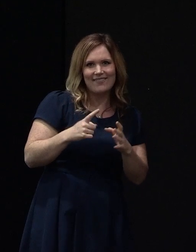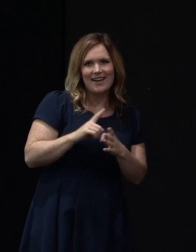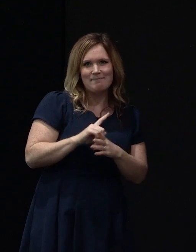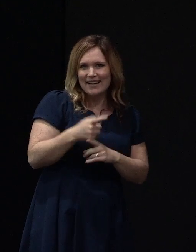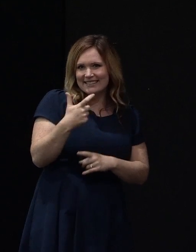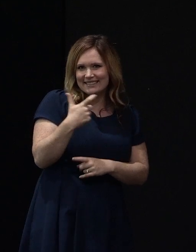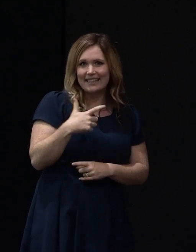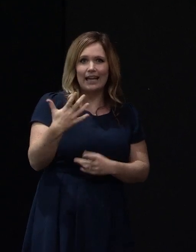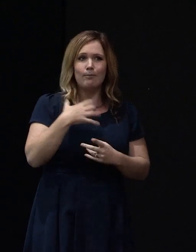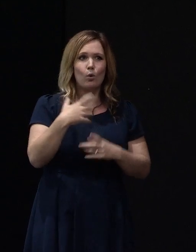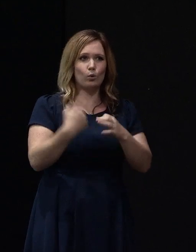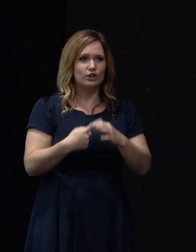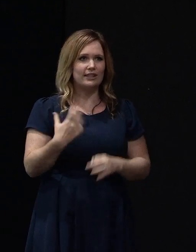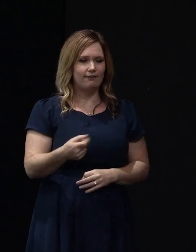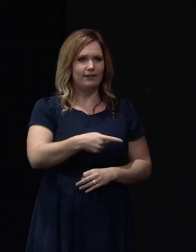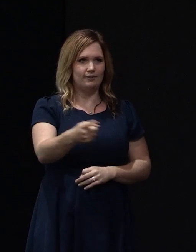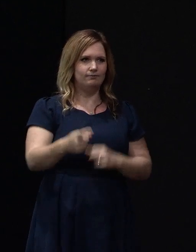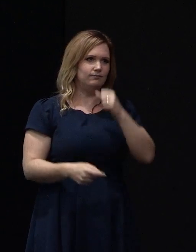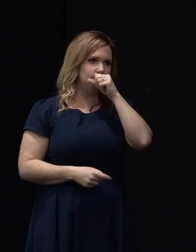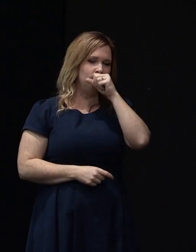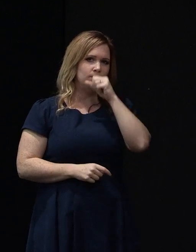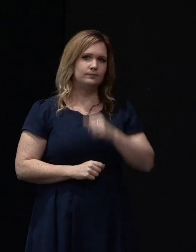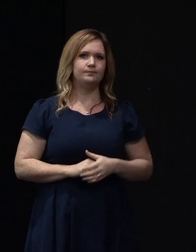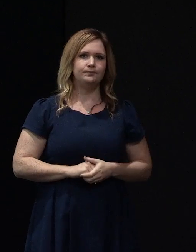Is there any further questions? Quite a few.